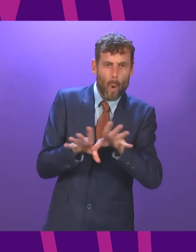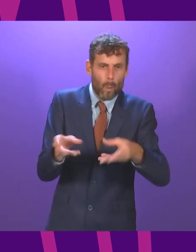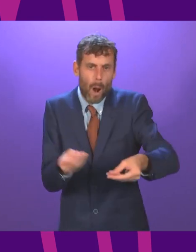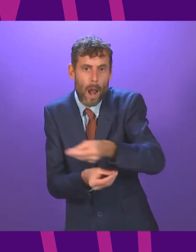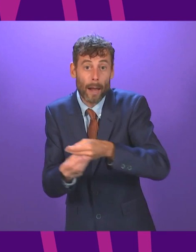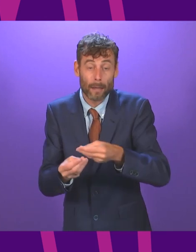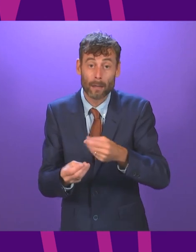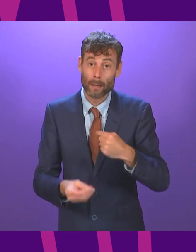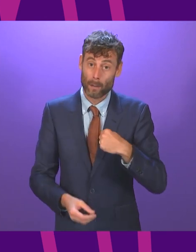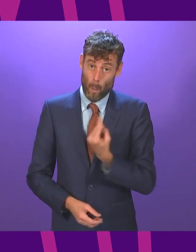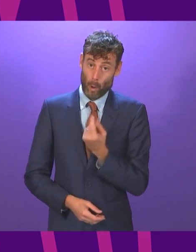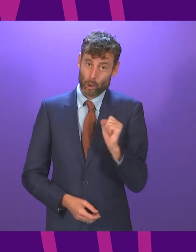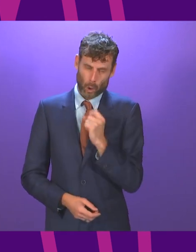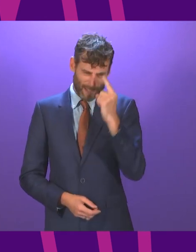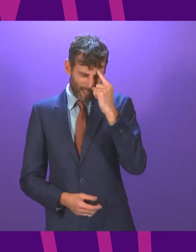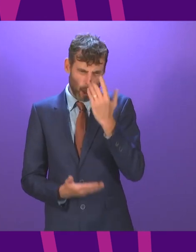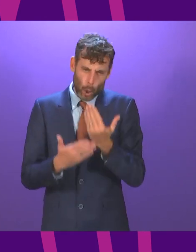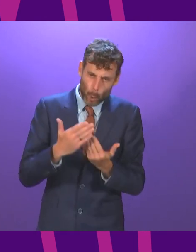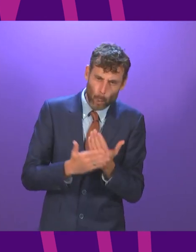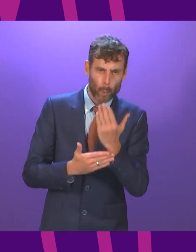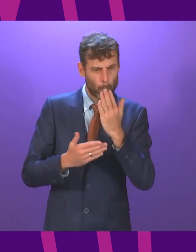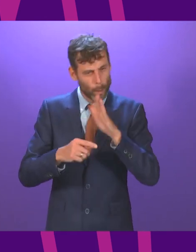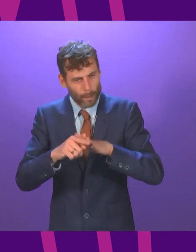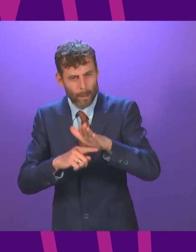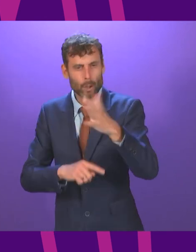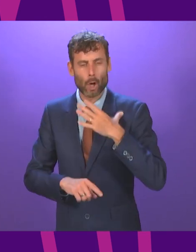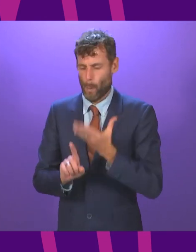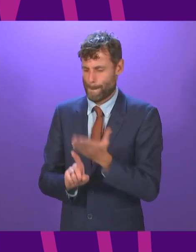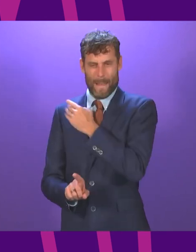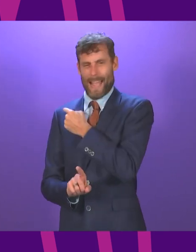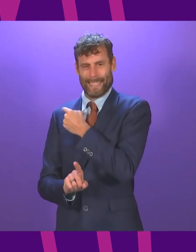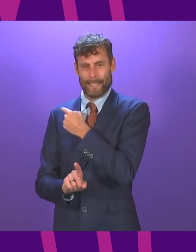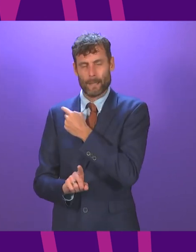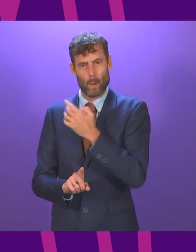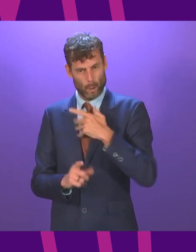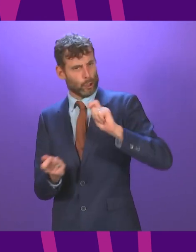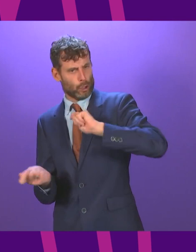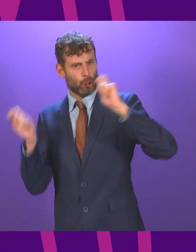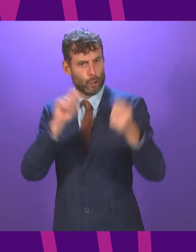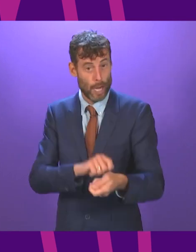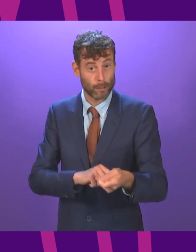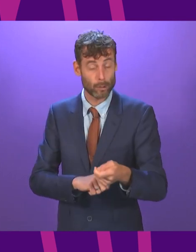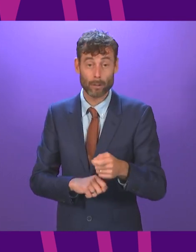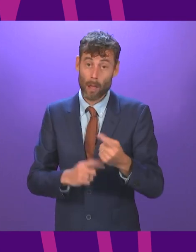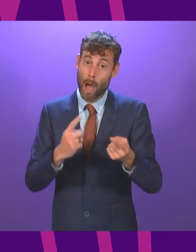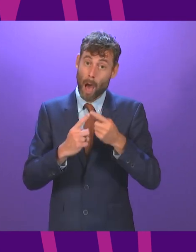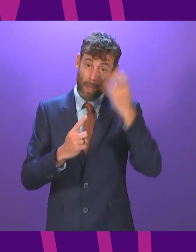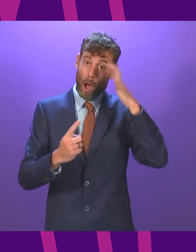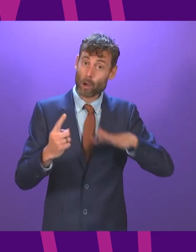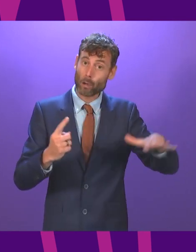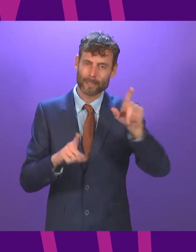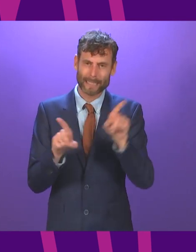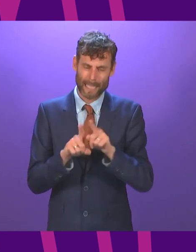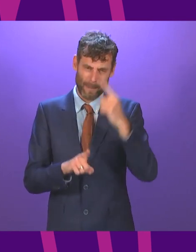are asking themselves these questions. And I believe that the answers to those questions should be shaped and decided here in